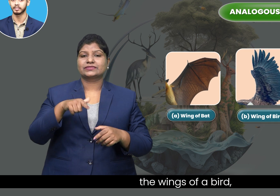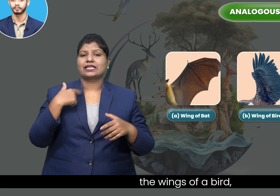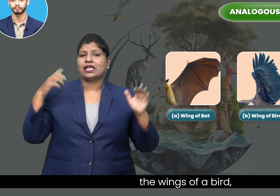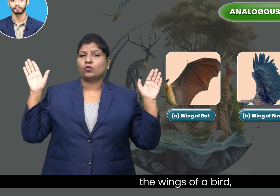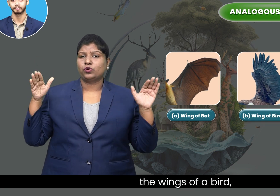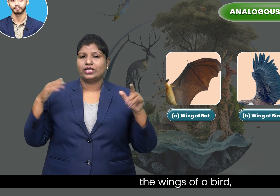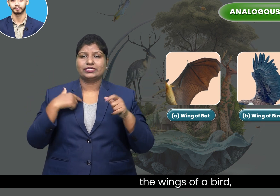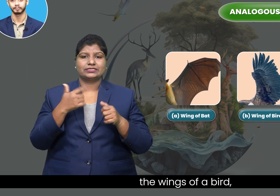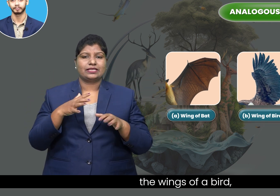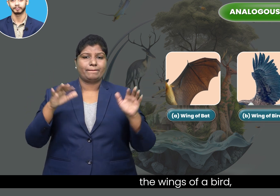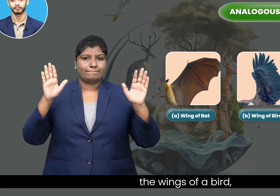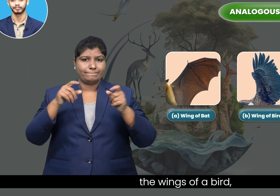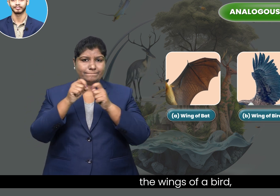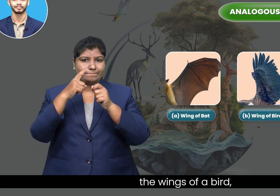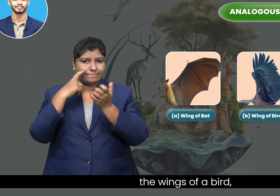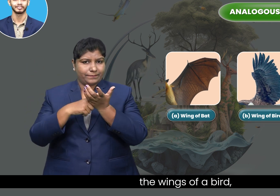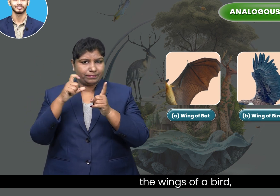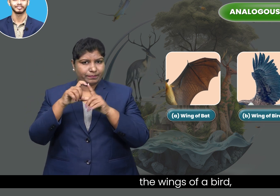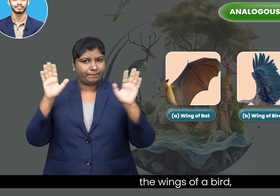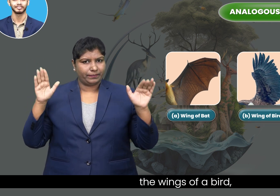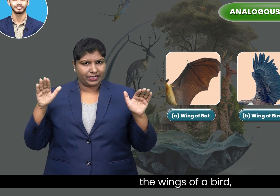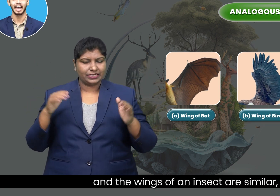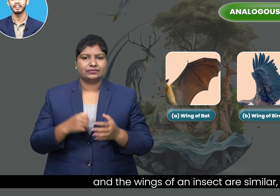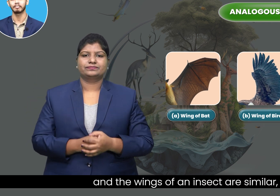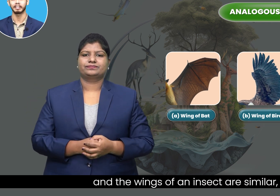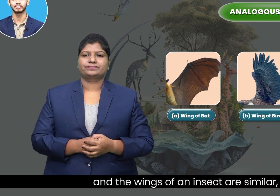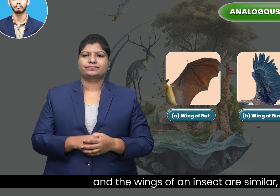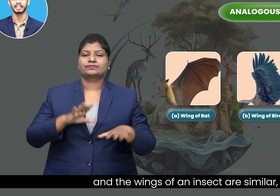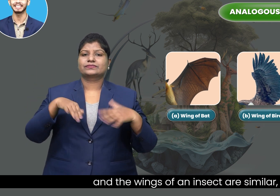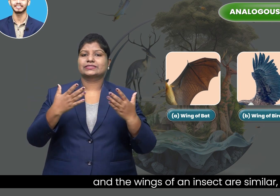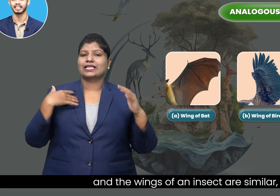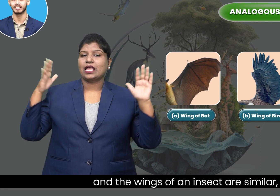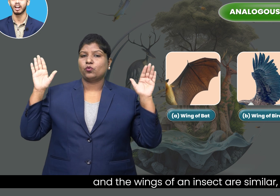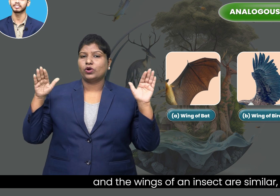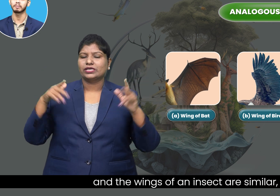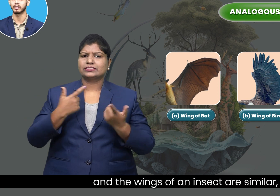and the wings of an insect are similar